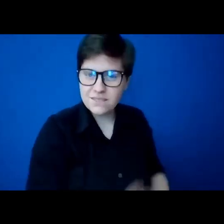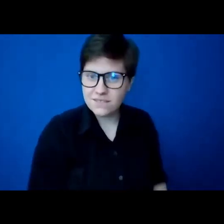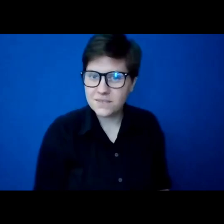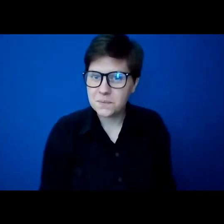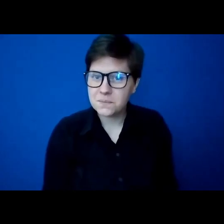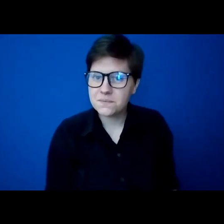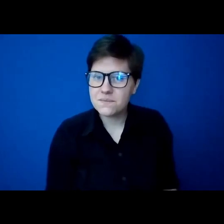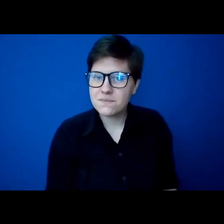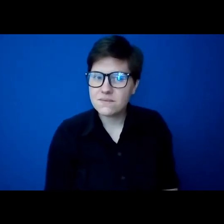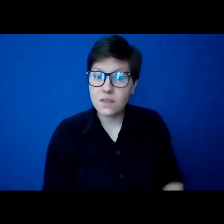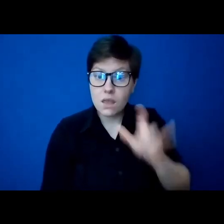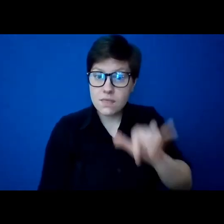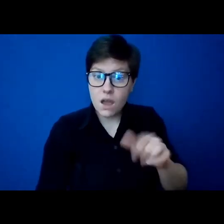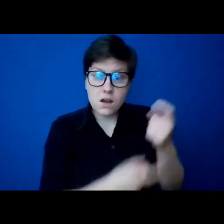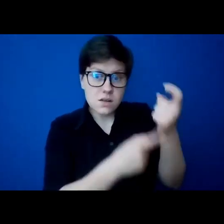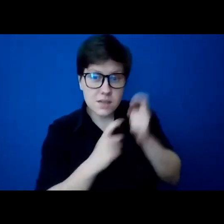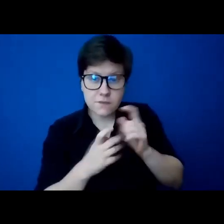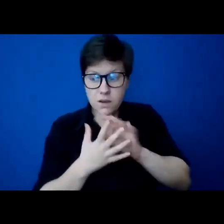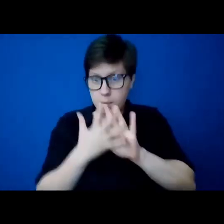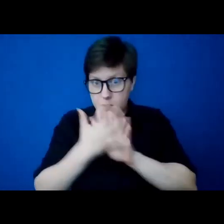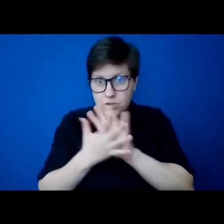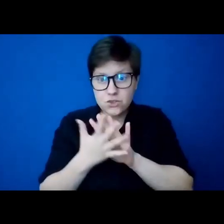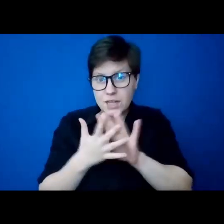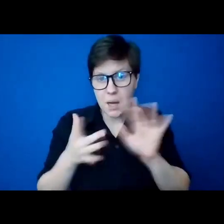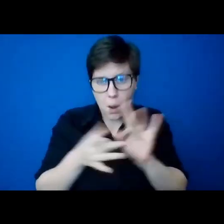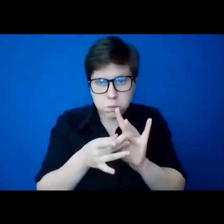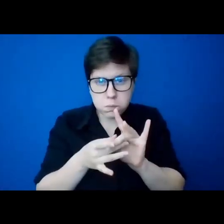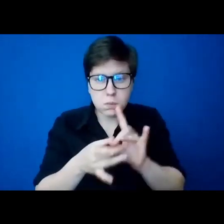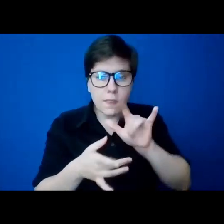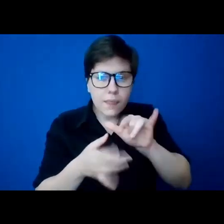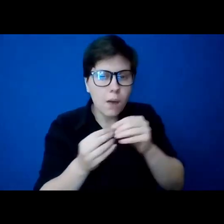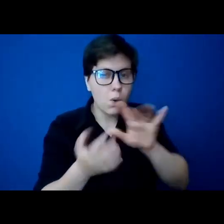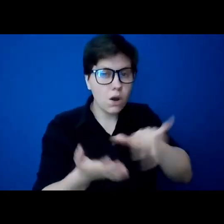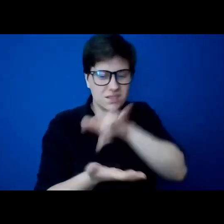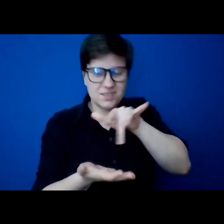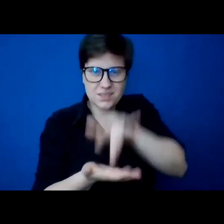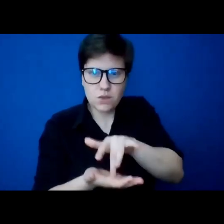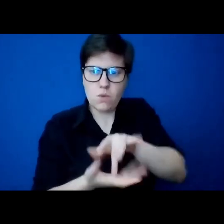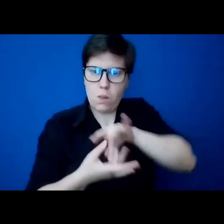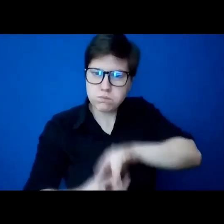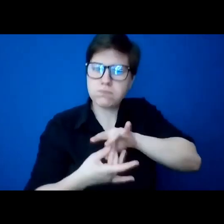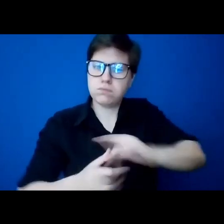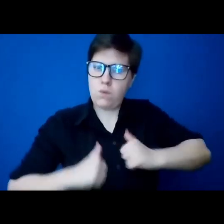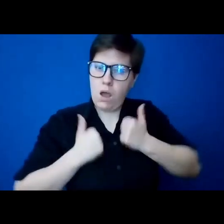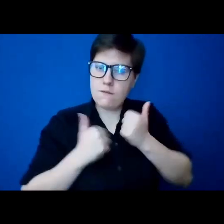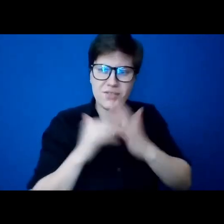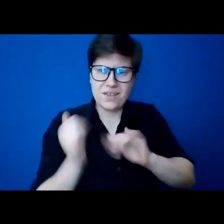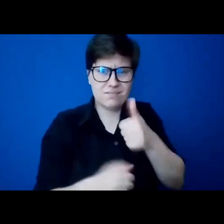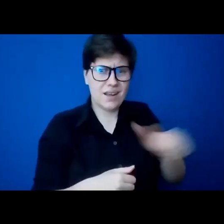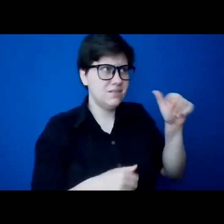And that gift and mystery perhaps is more central to life than any classroom or